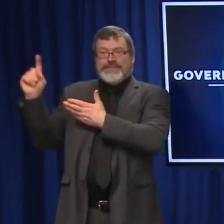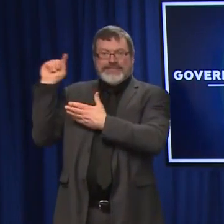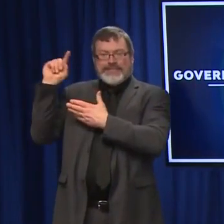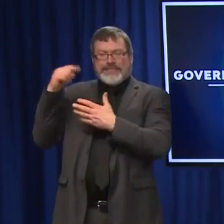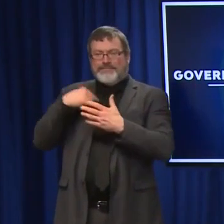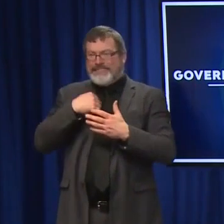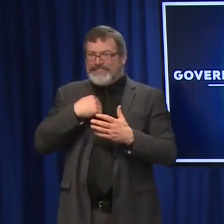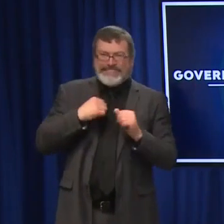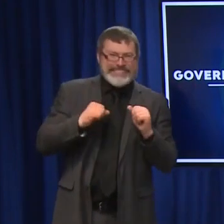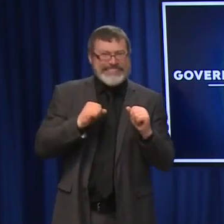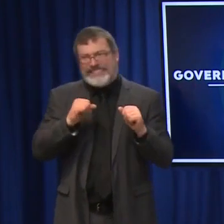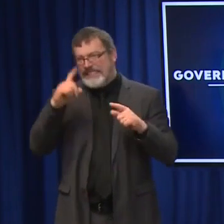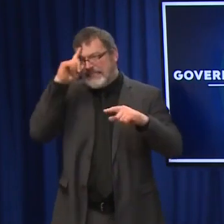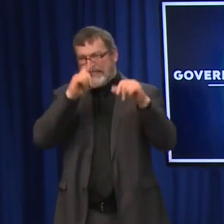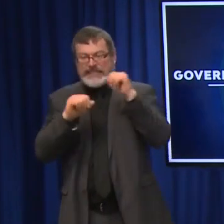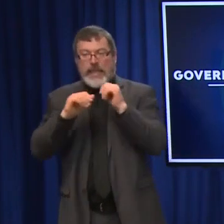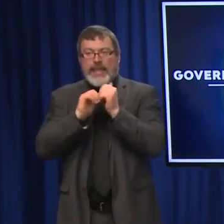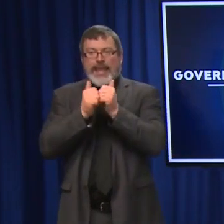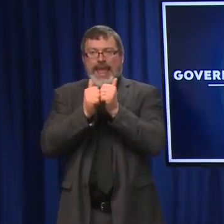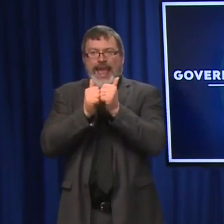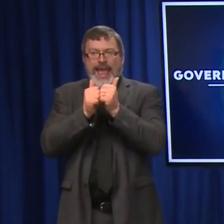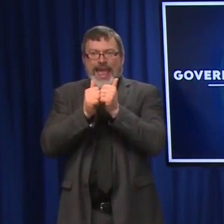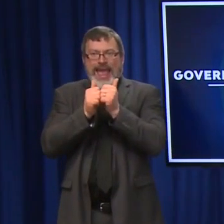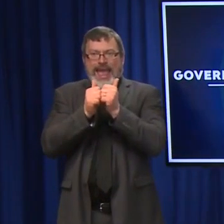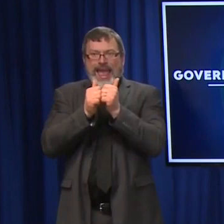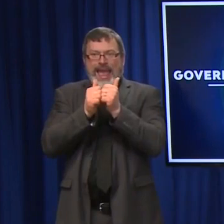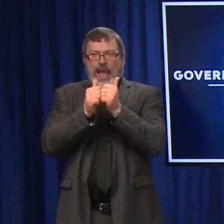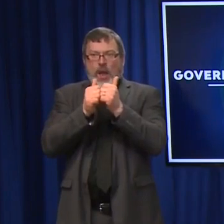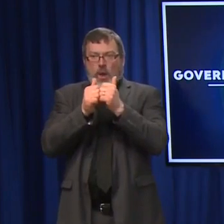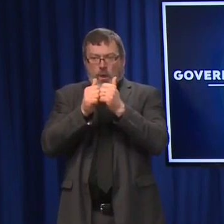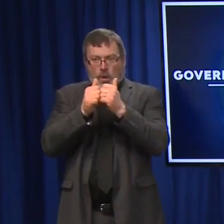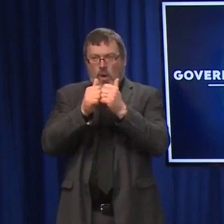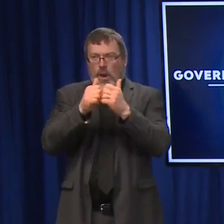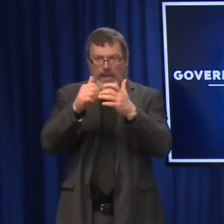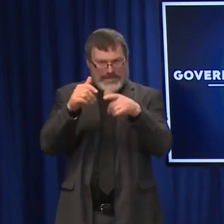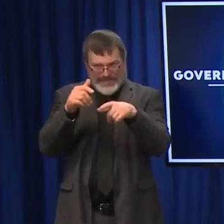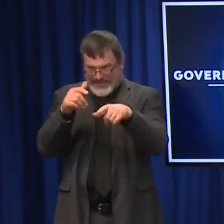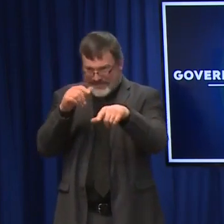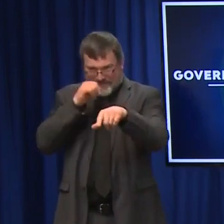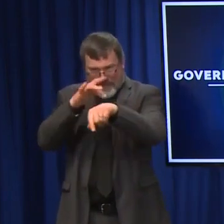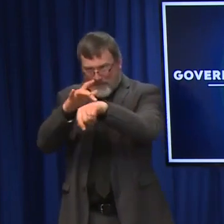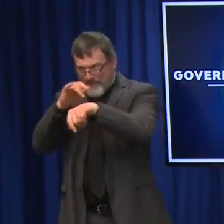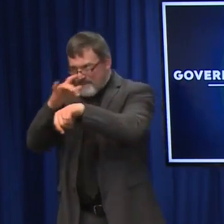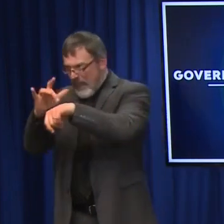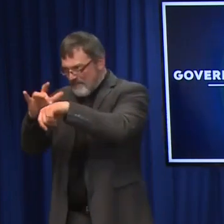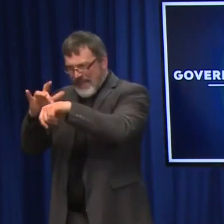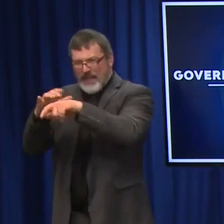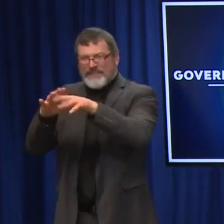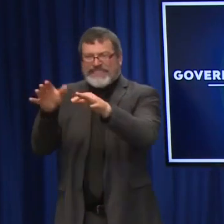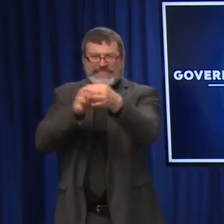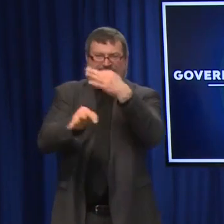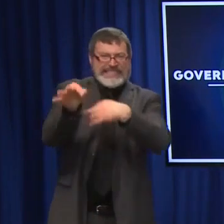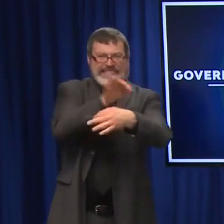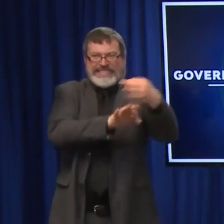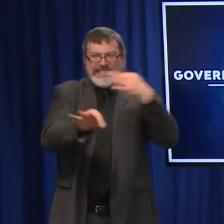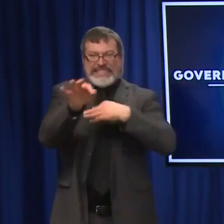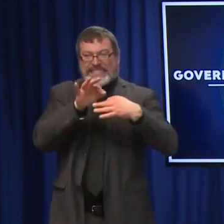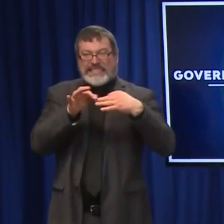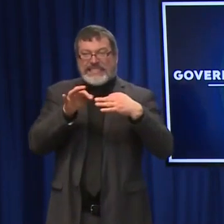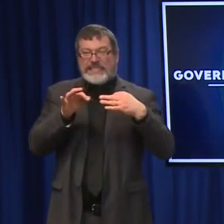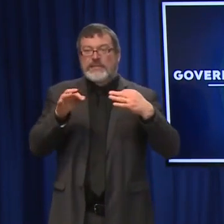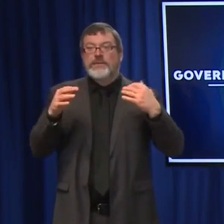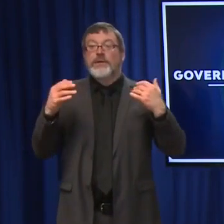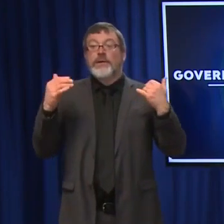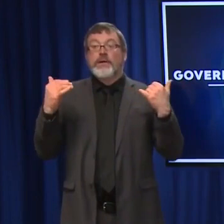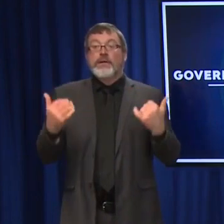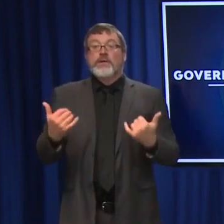in our hospitals. Since December 8th, just over a week ago, we've already moved 40 individuals from